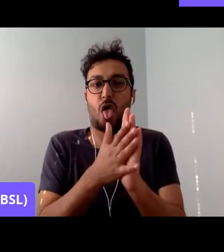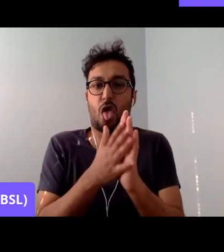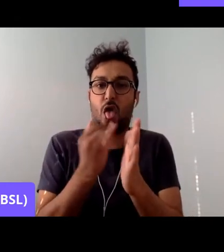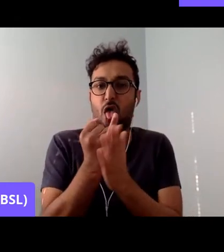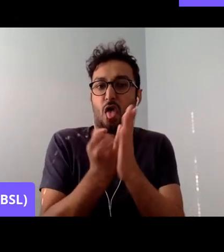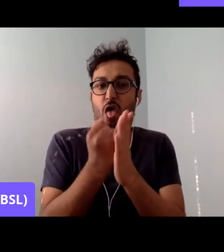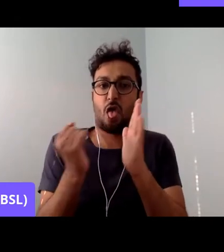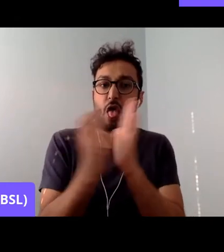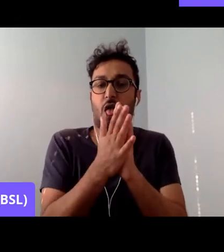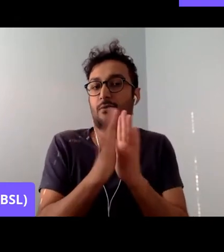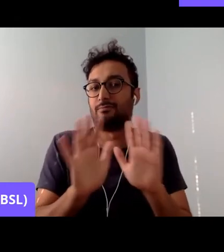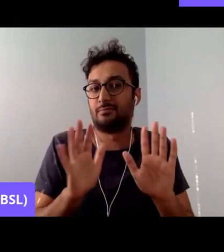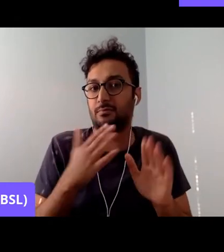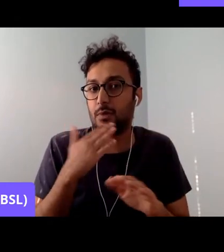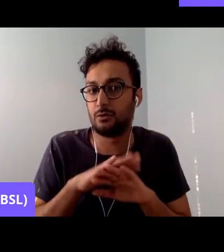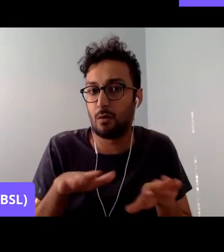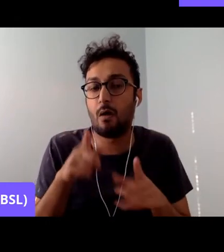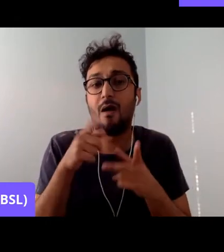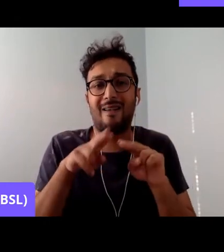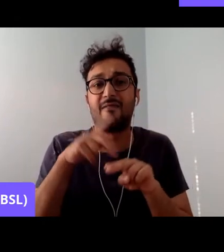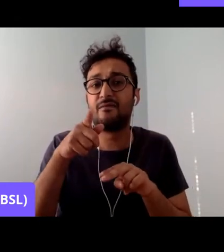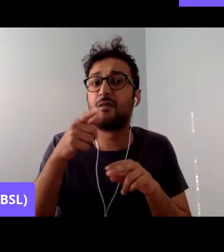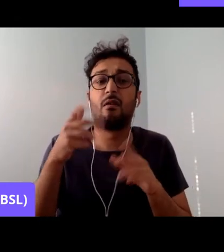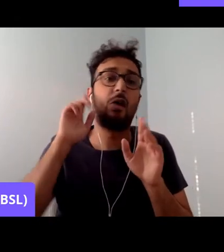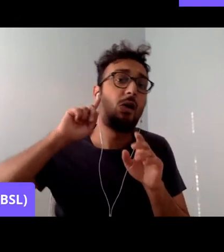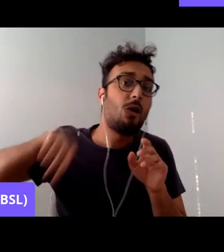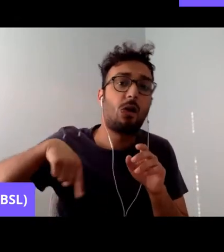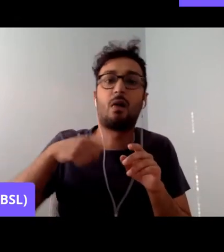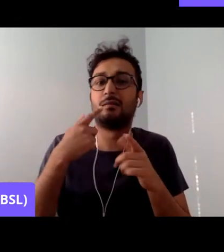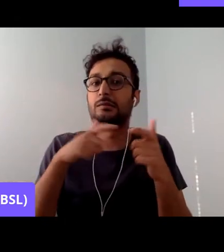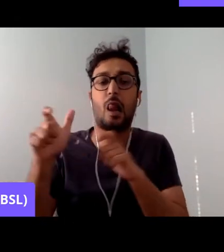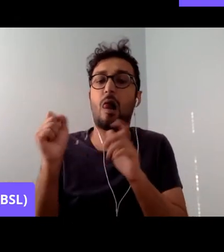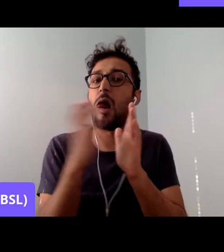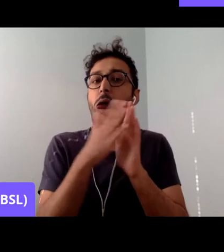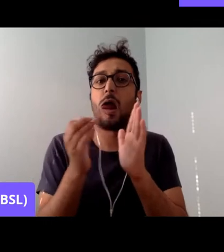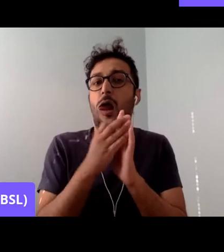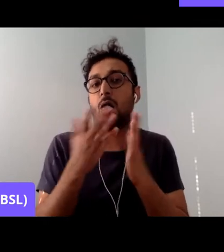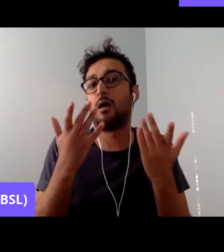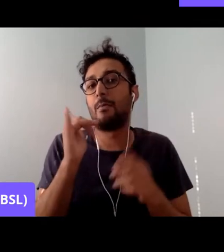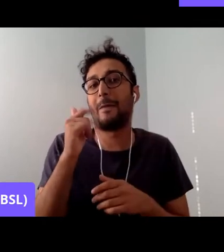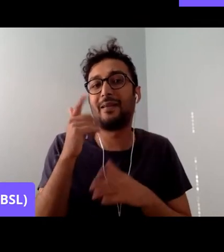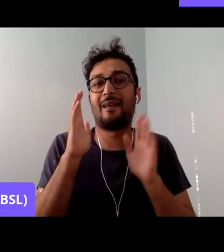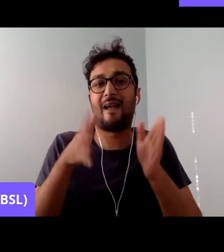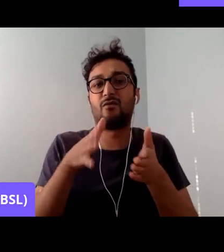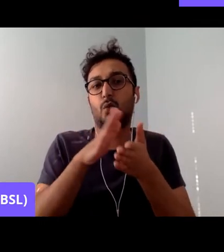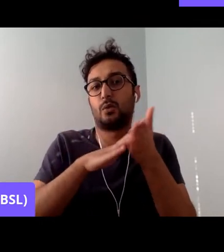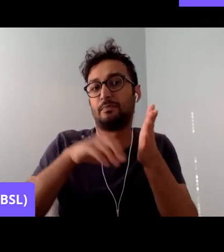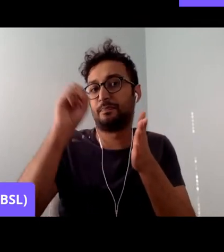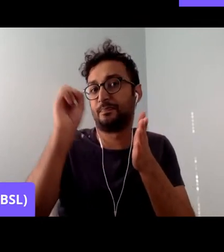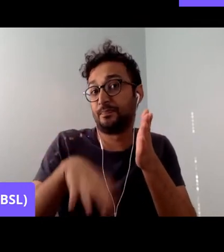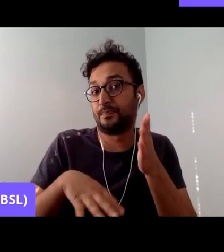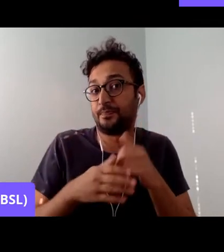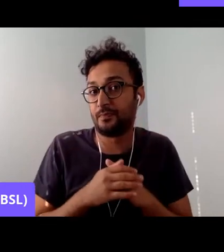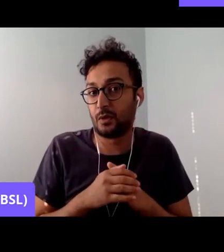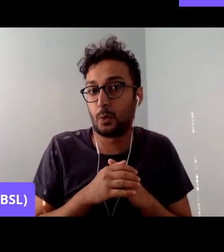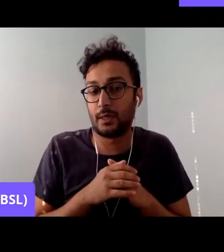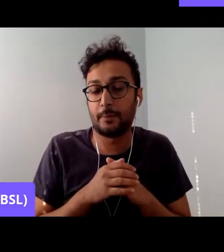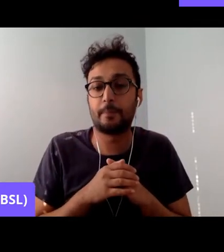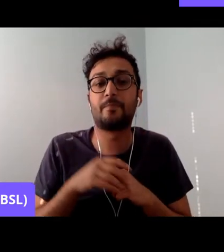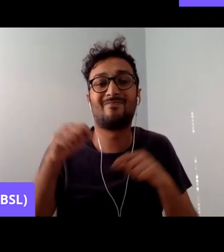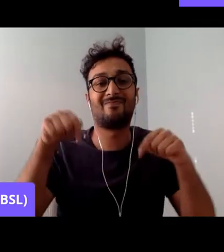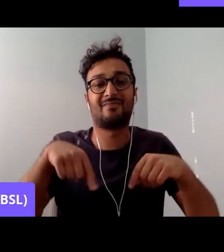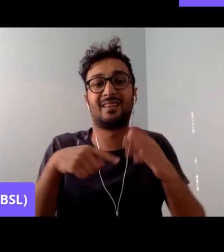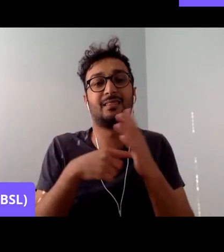violate these principles may be prevented from further posting in the chat or the comment box. TWT is